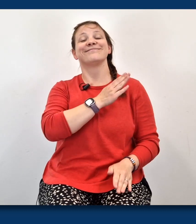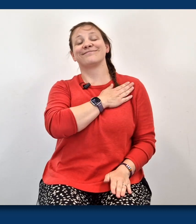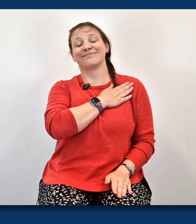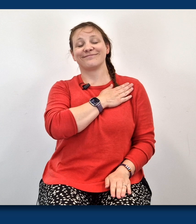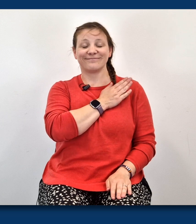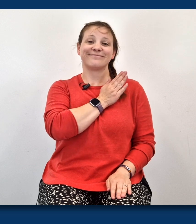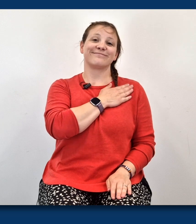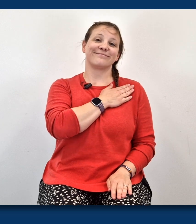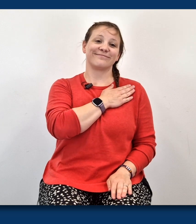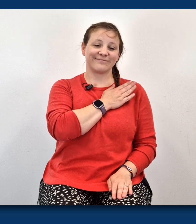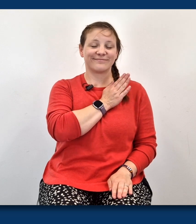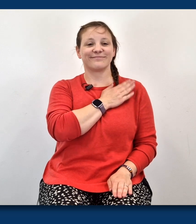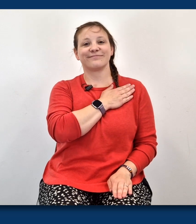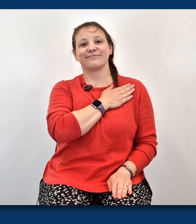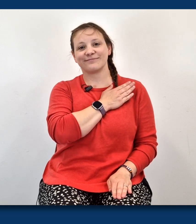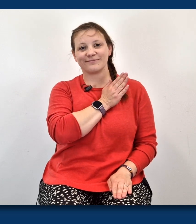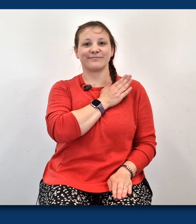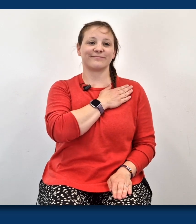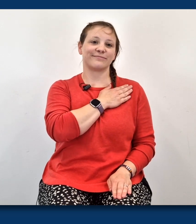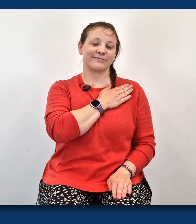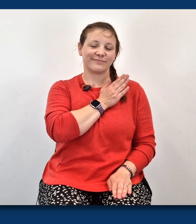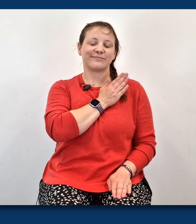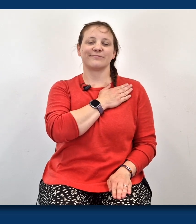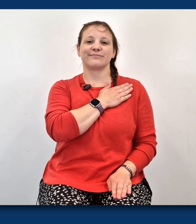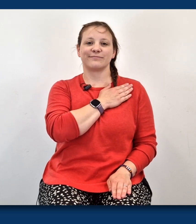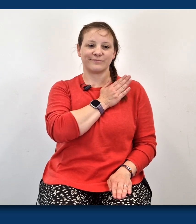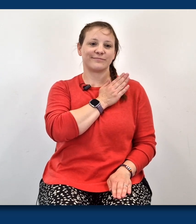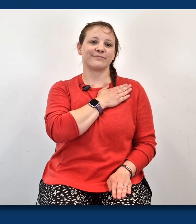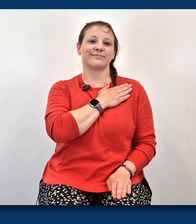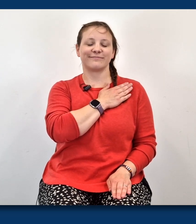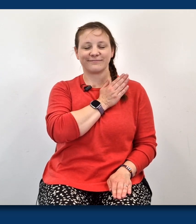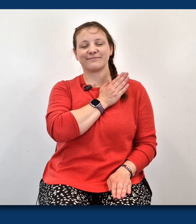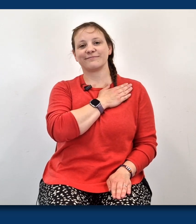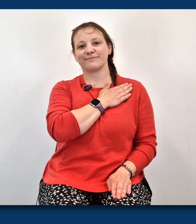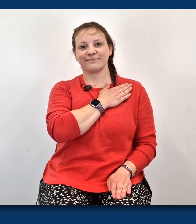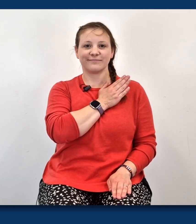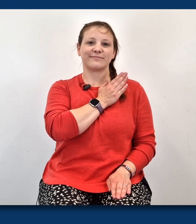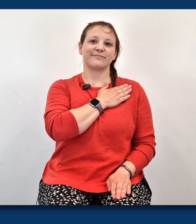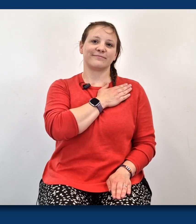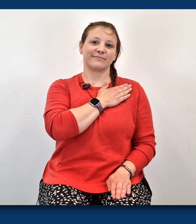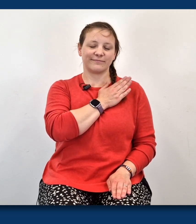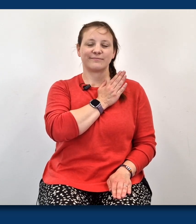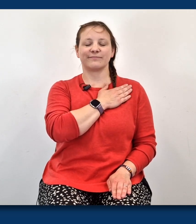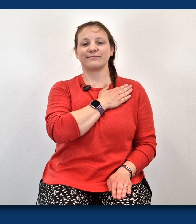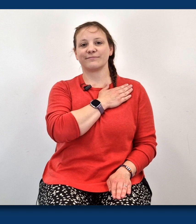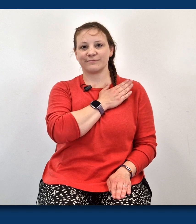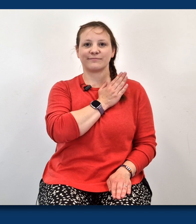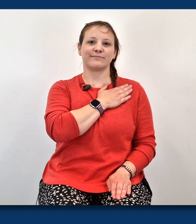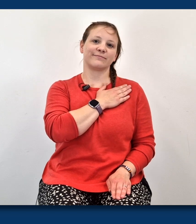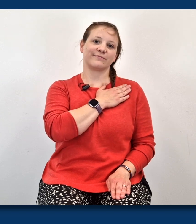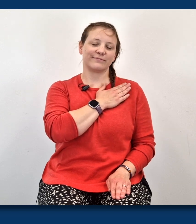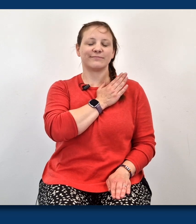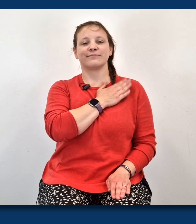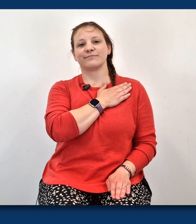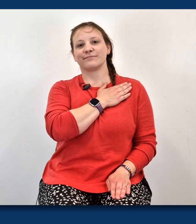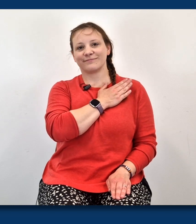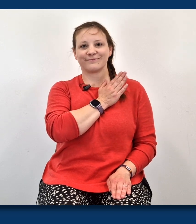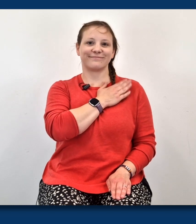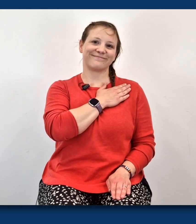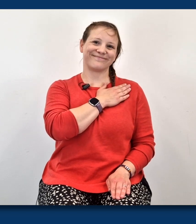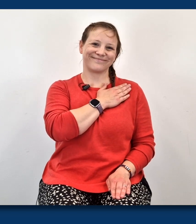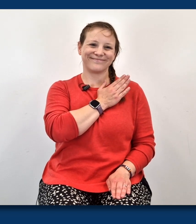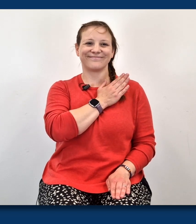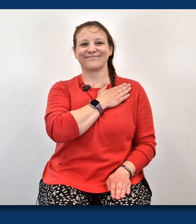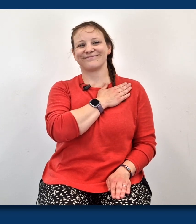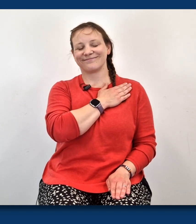Great stopping bandjammers. Now let's be elephants. Do your best elephant dancing. And we'll be a parade of elephants